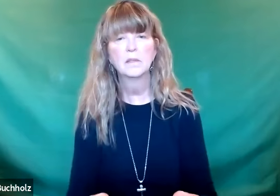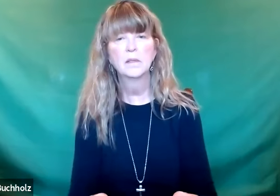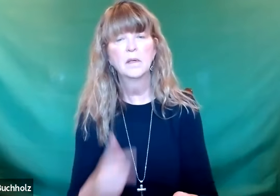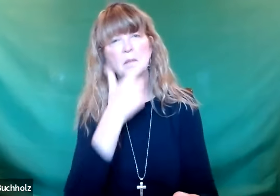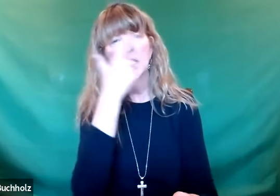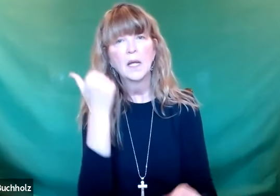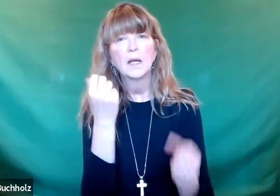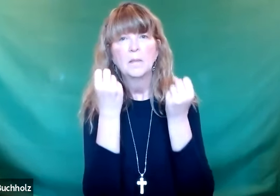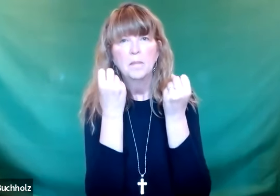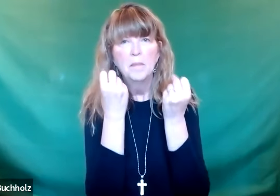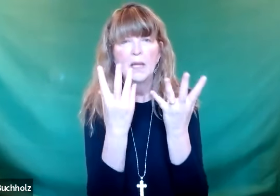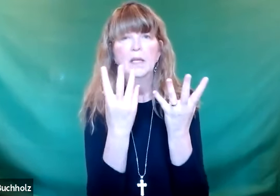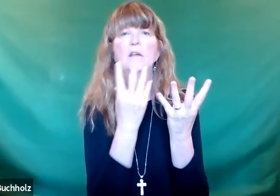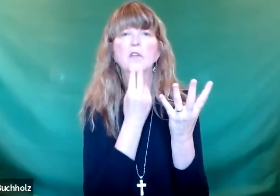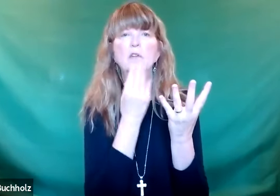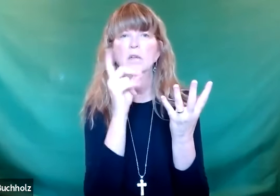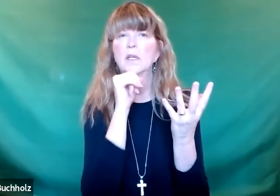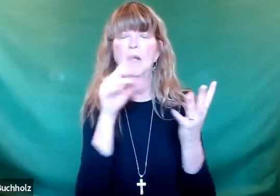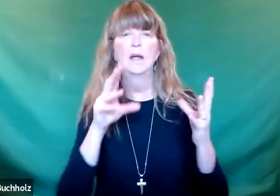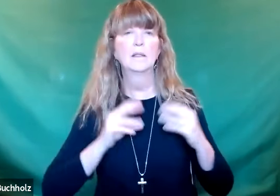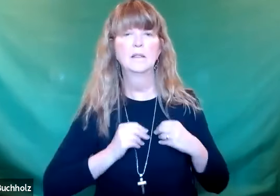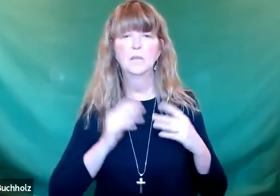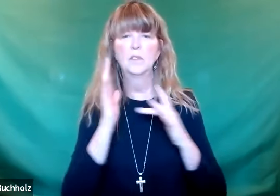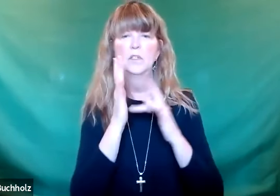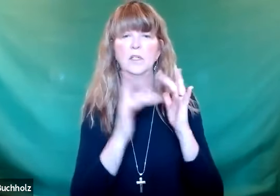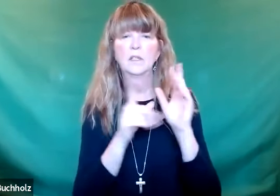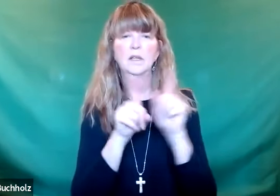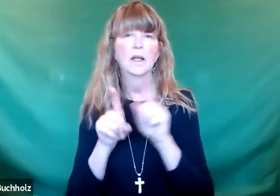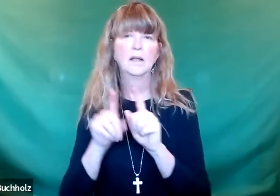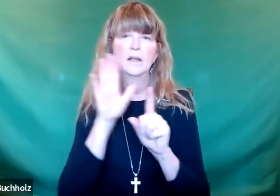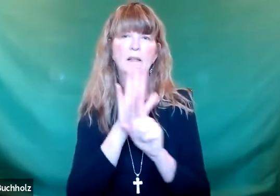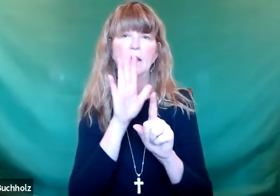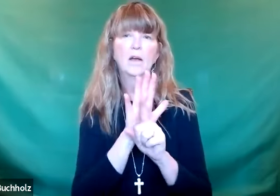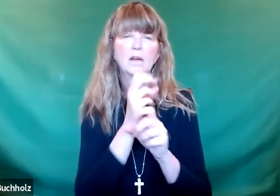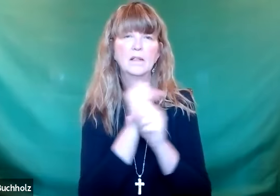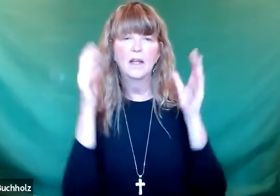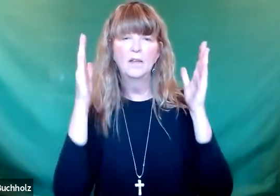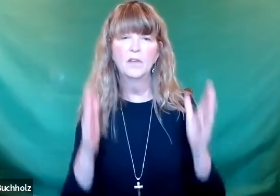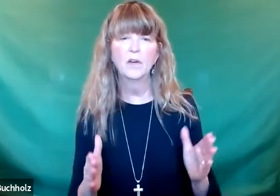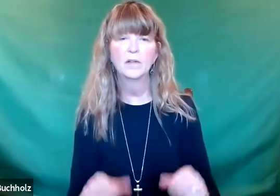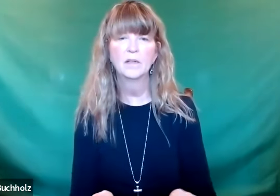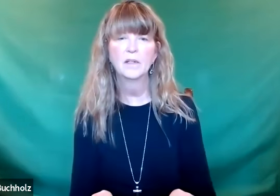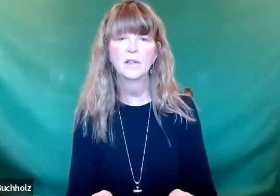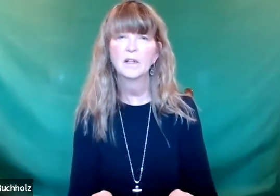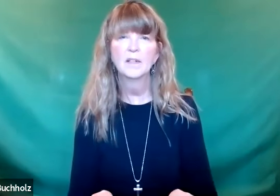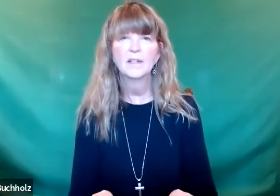And as he walked, because so many of the Jewish people did not accept him as their Messiah.